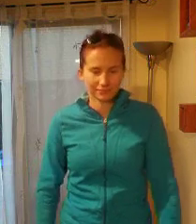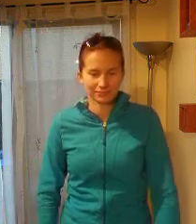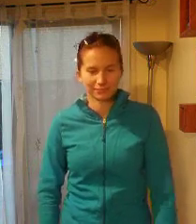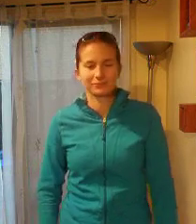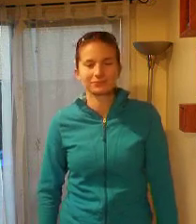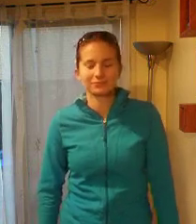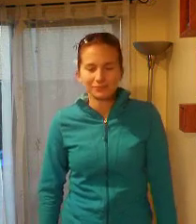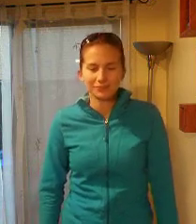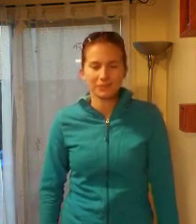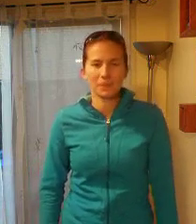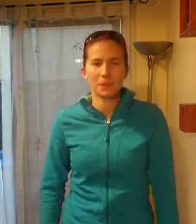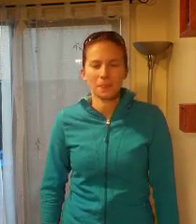I'm alive